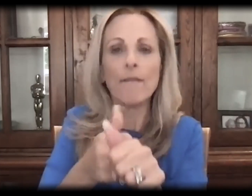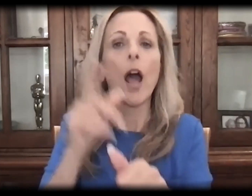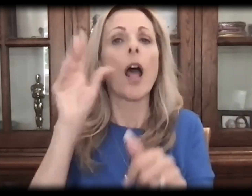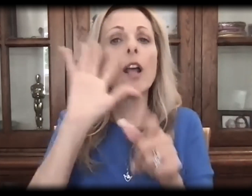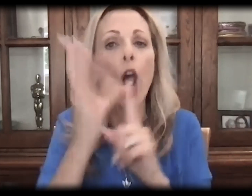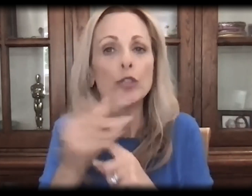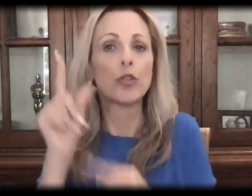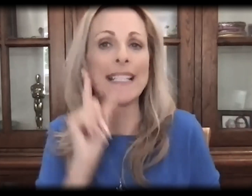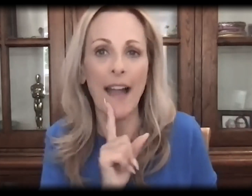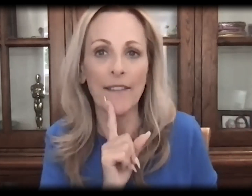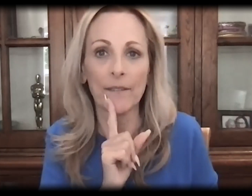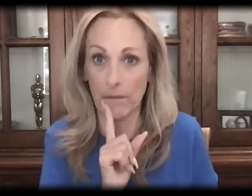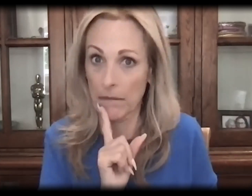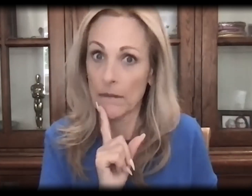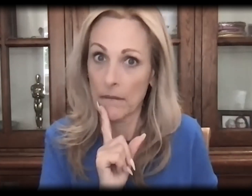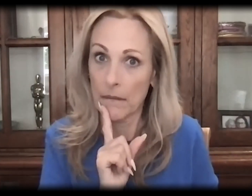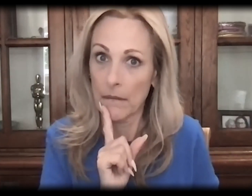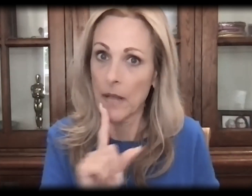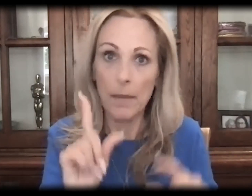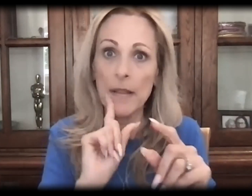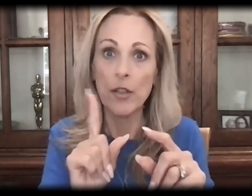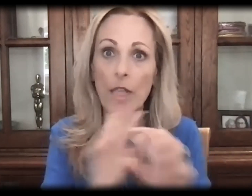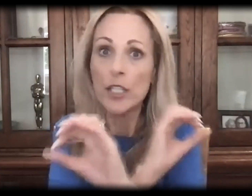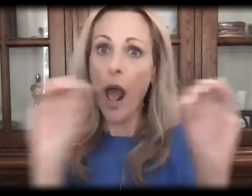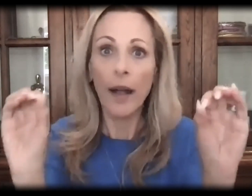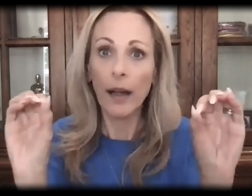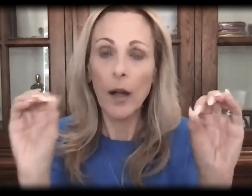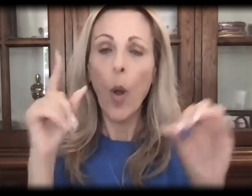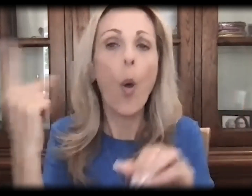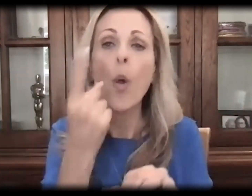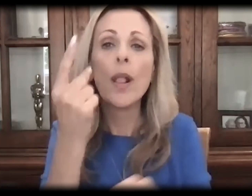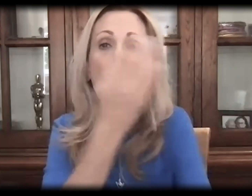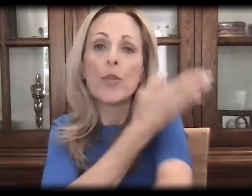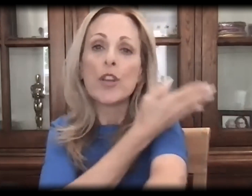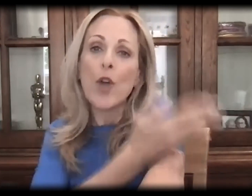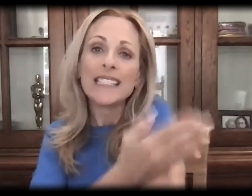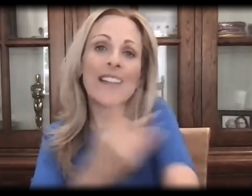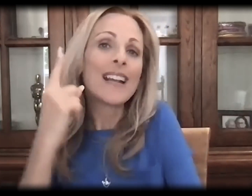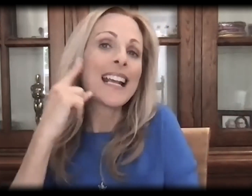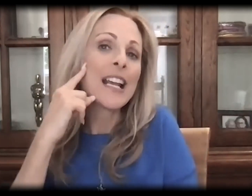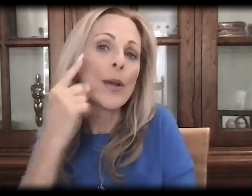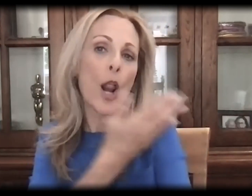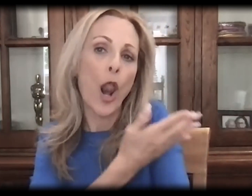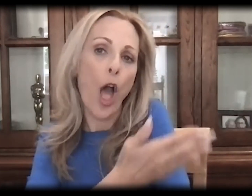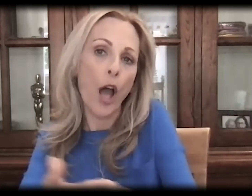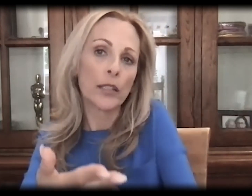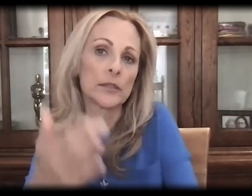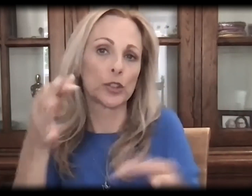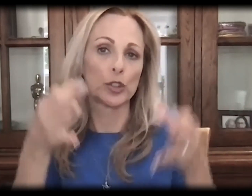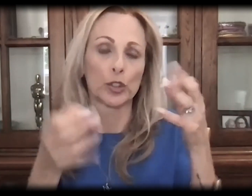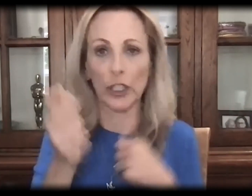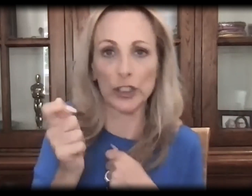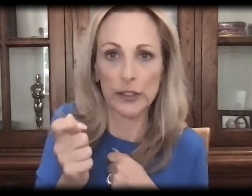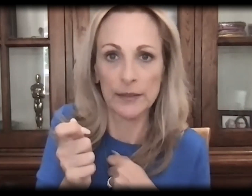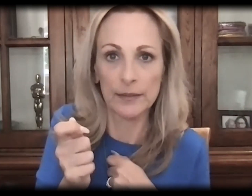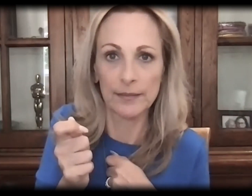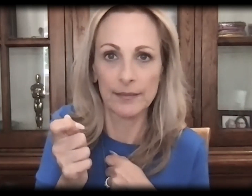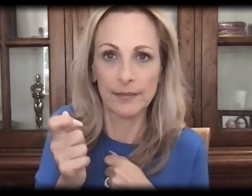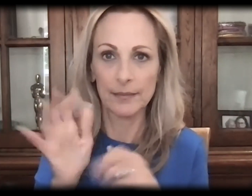a judge in a courtroom who was culturally deaf. There has never been this. We've seen judges in real life who have progressive